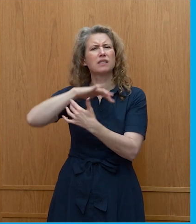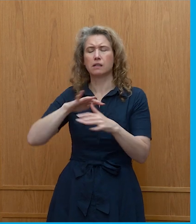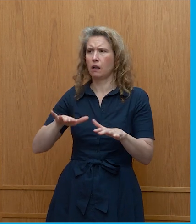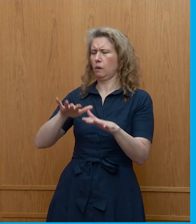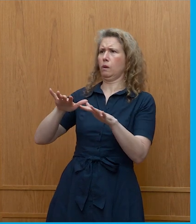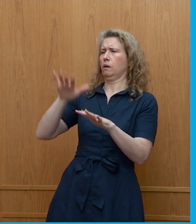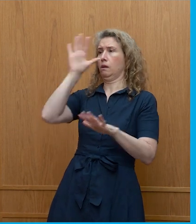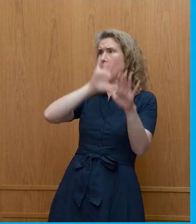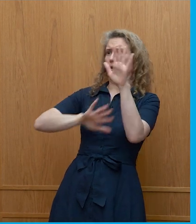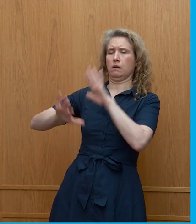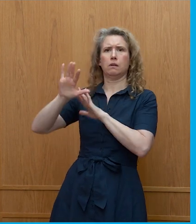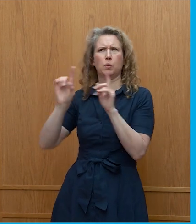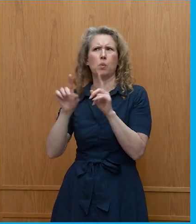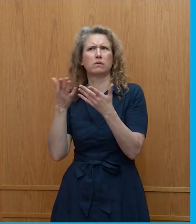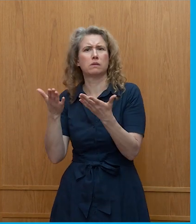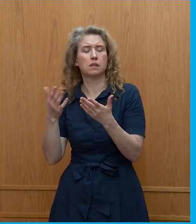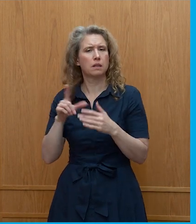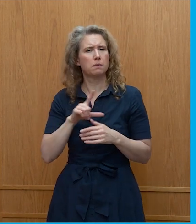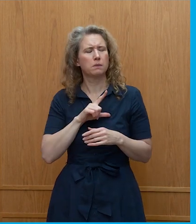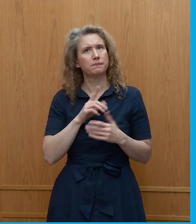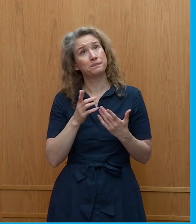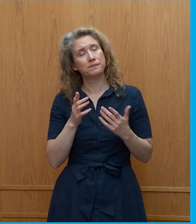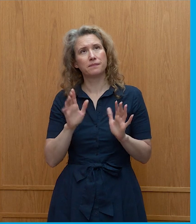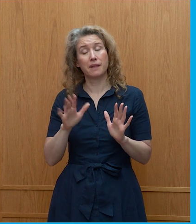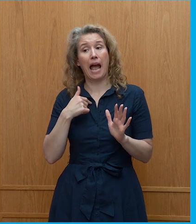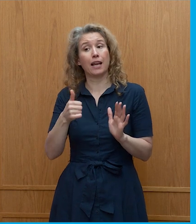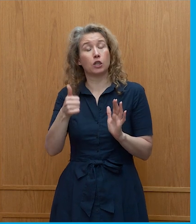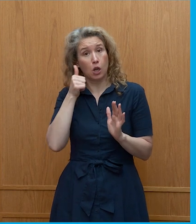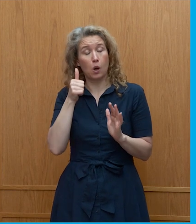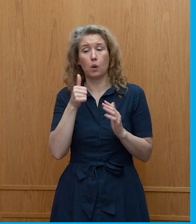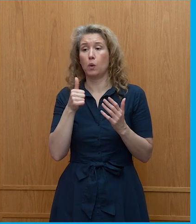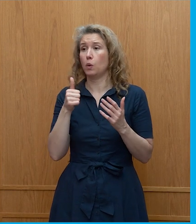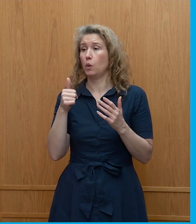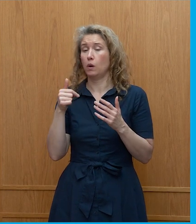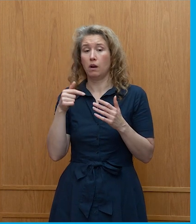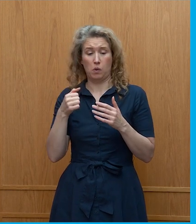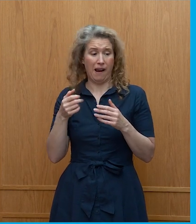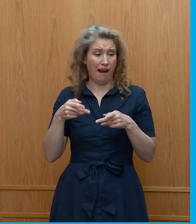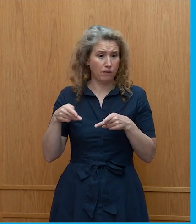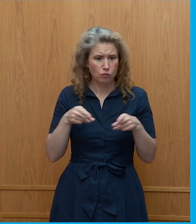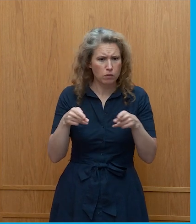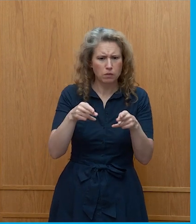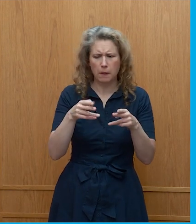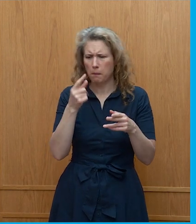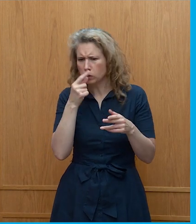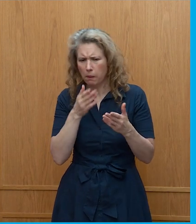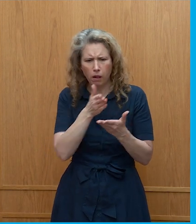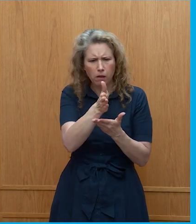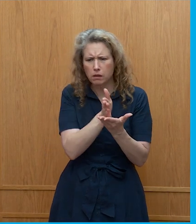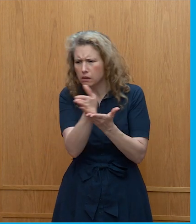because there are not, well, I know that there are roadways and route pathways to